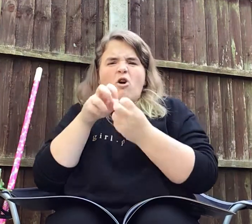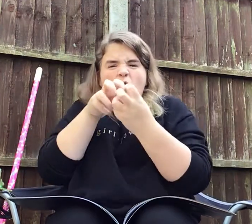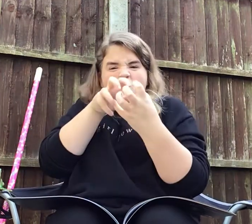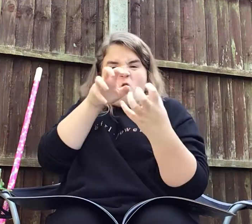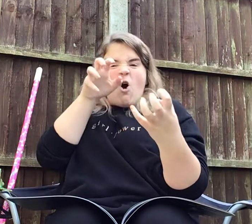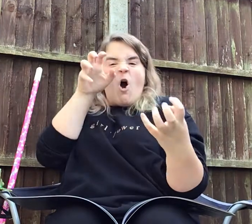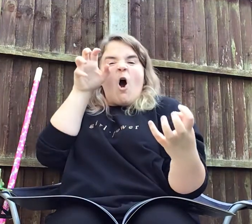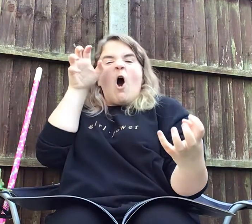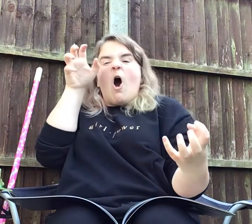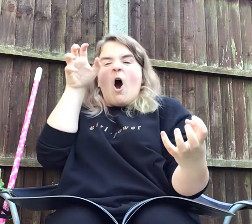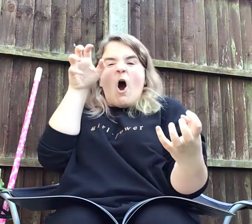a roar.